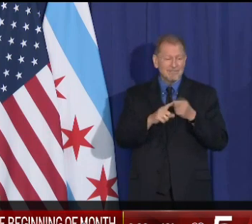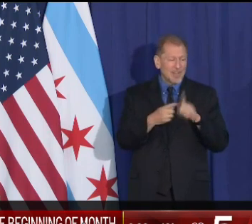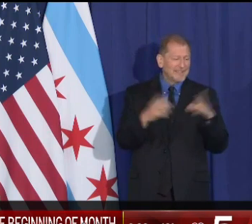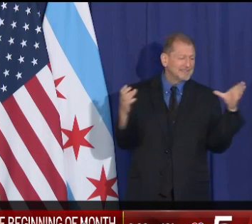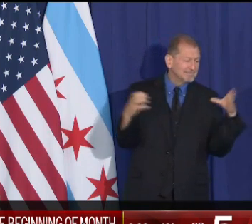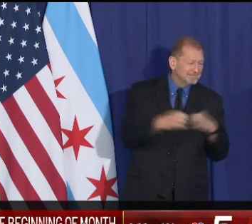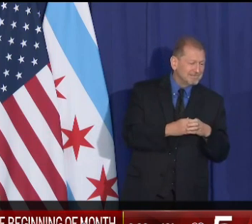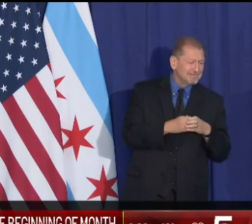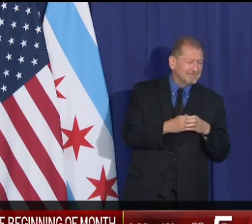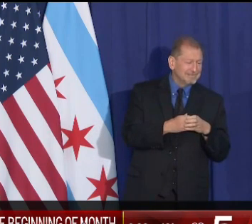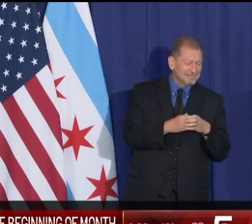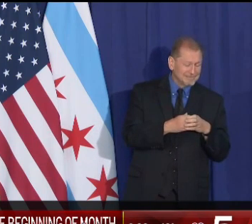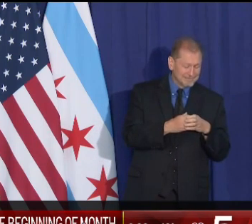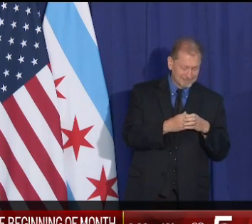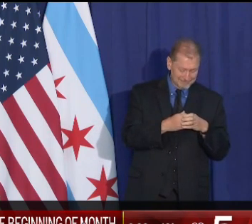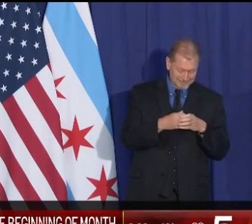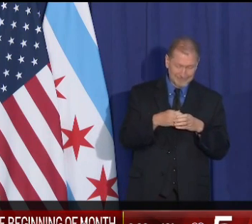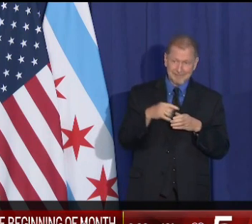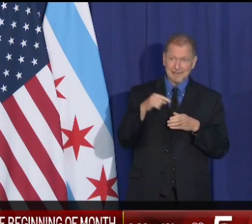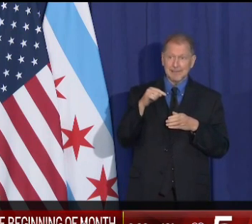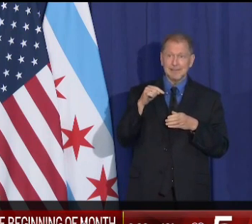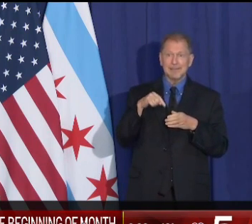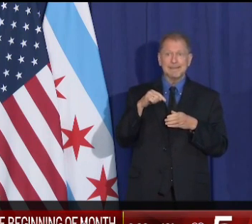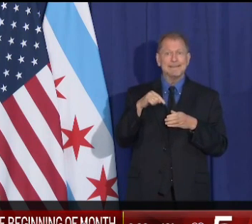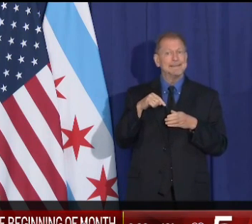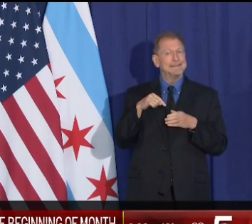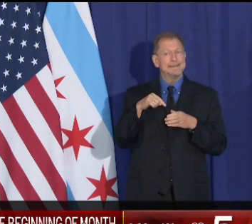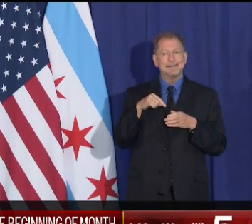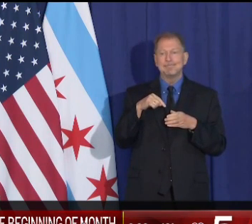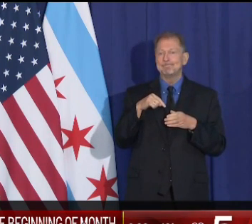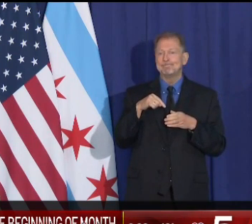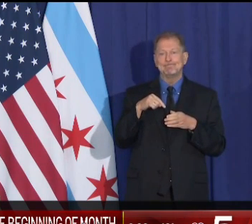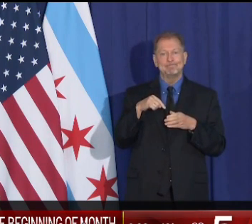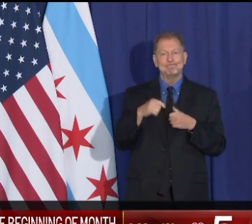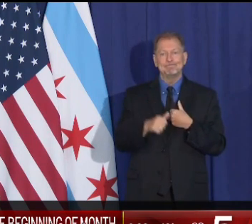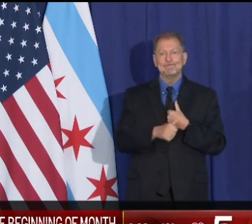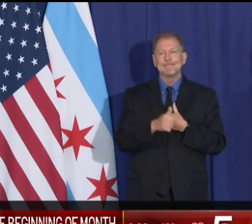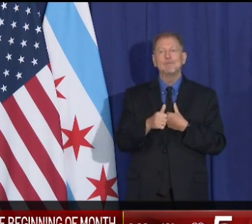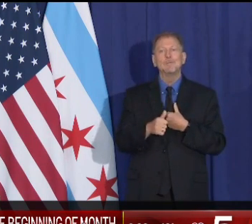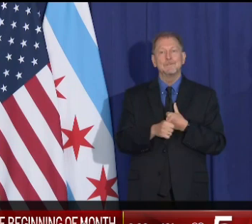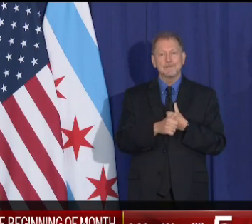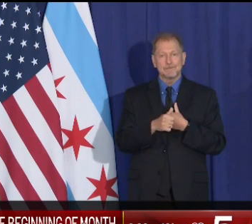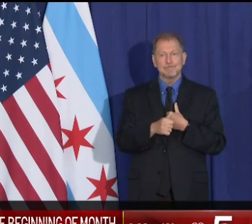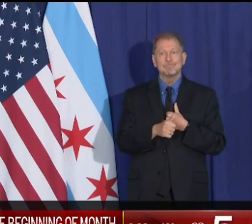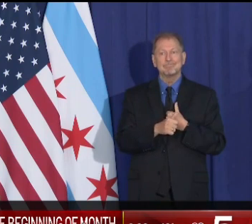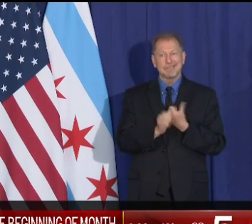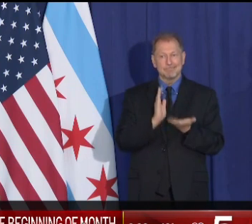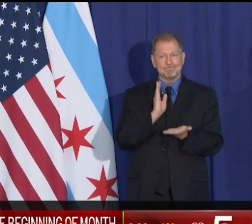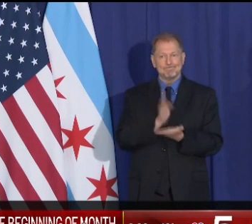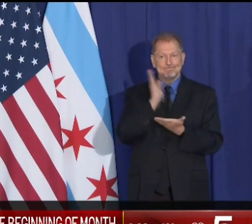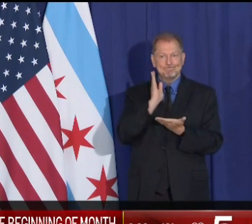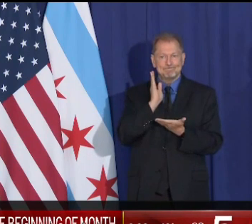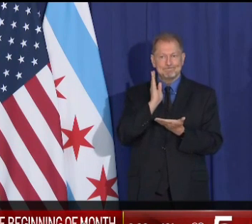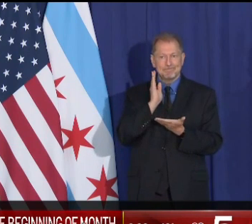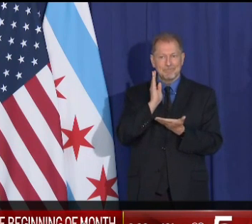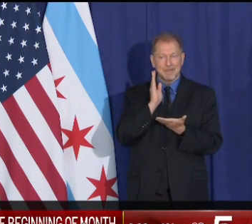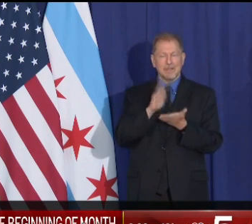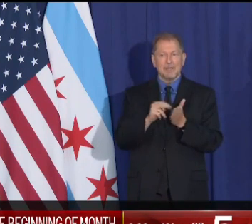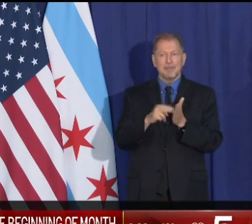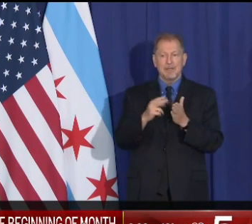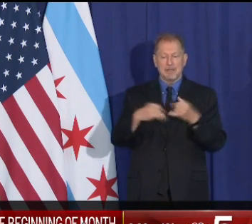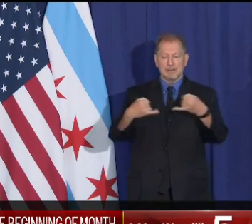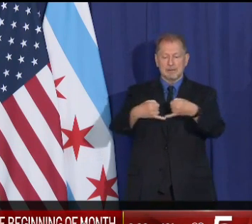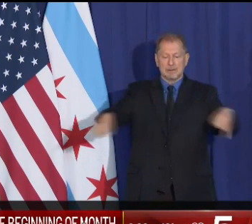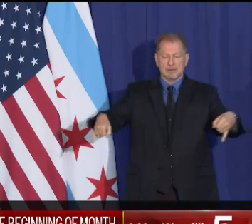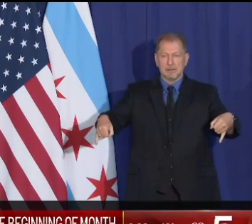But I'm here to tell you that that has to stop. And particularly as we are coming on